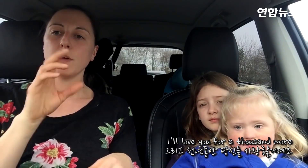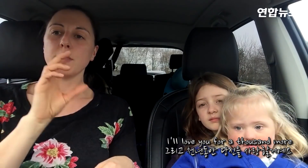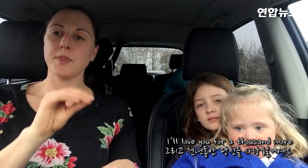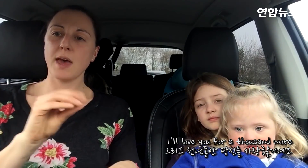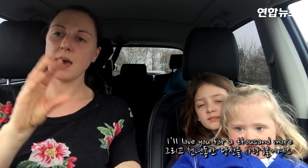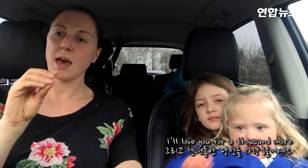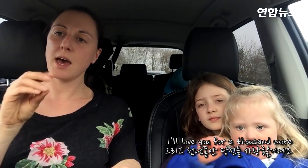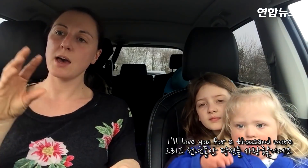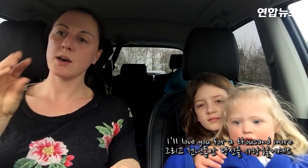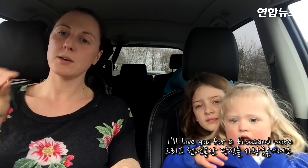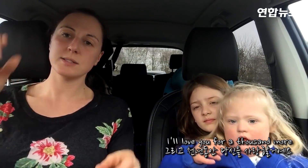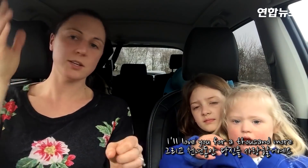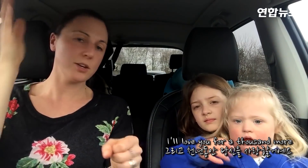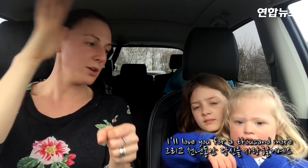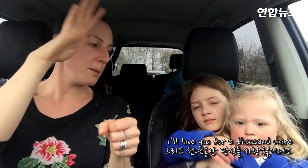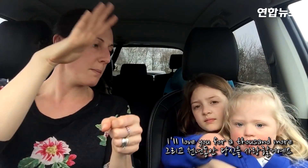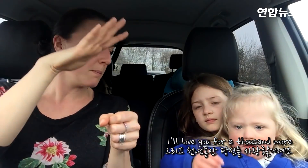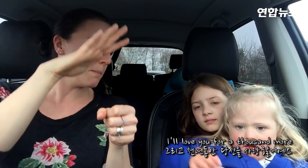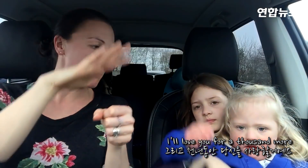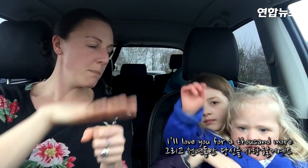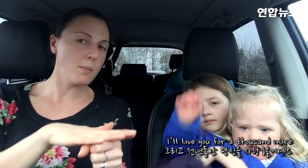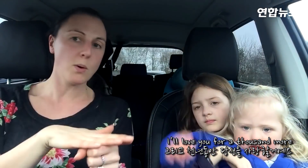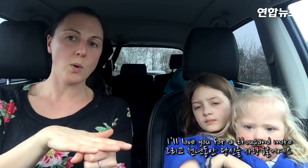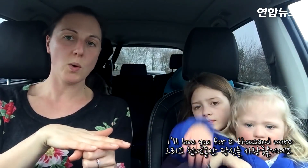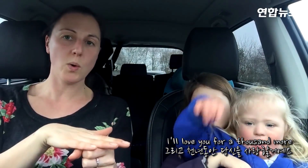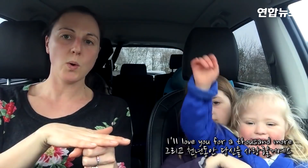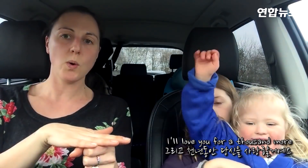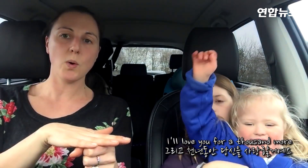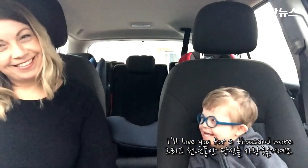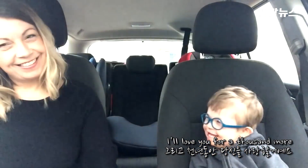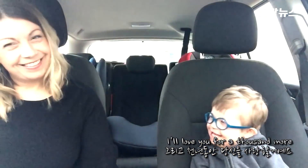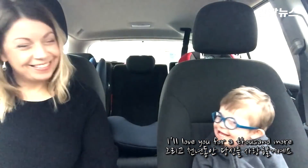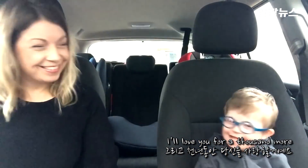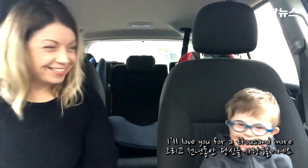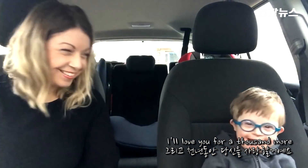for a thousand more